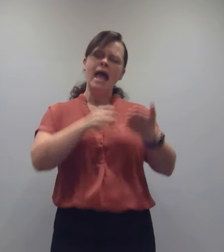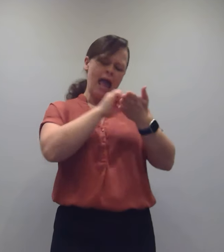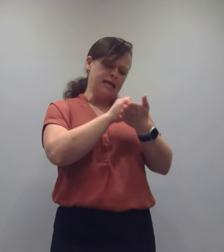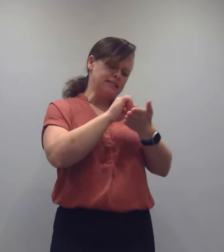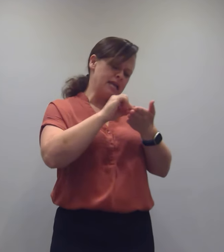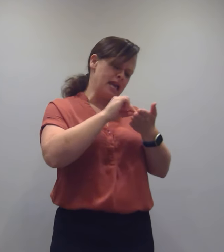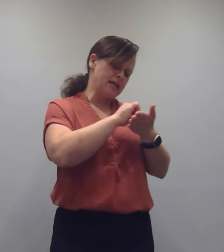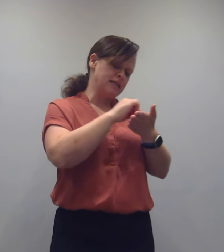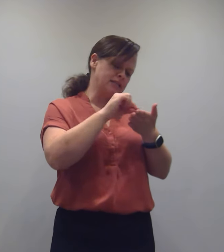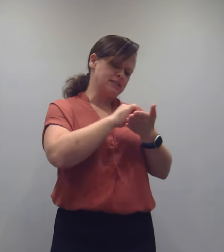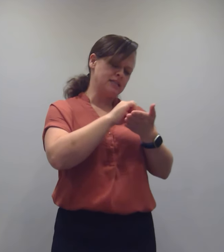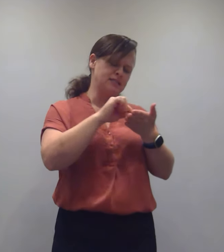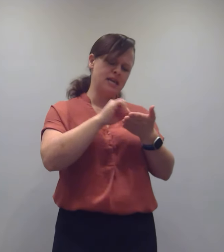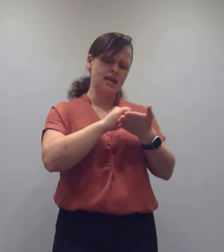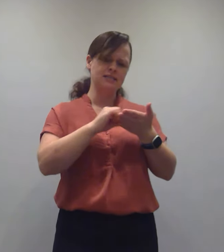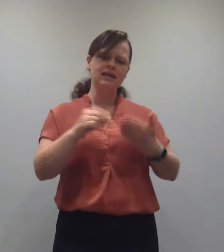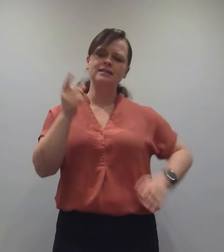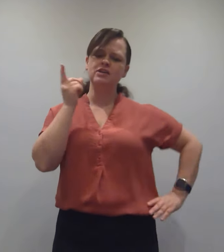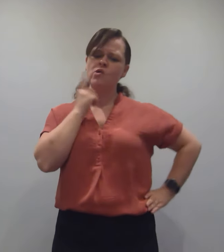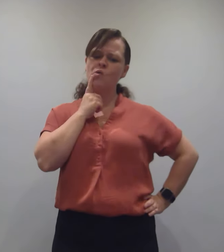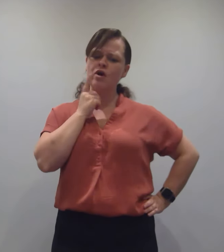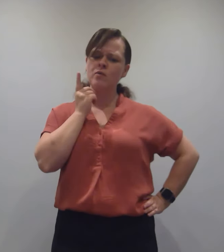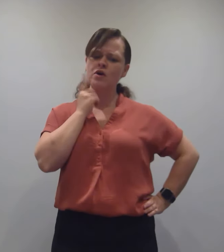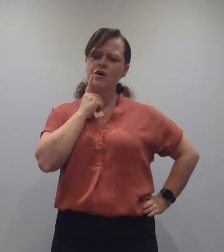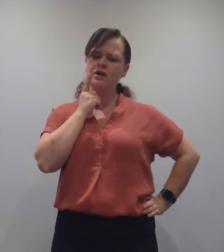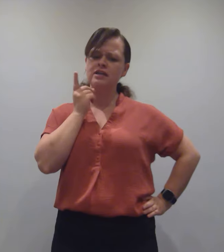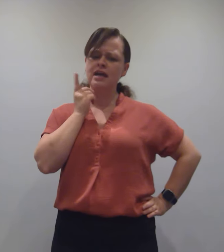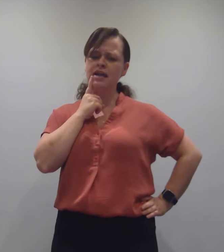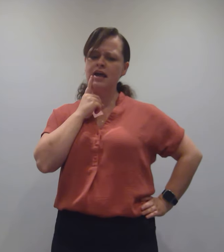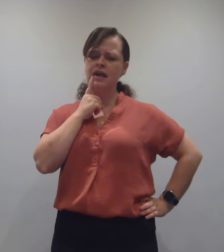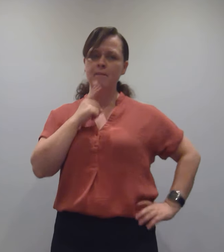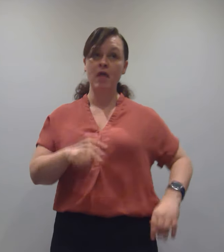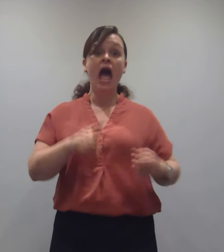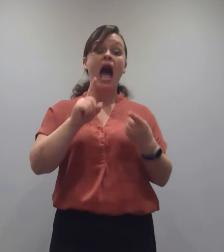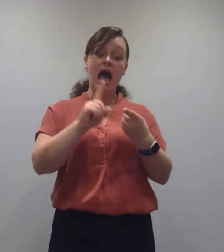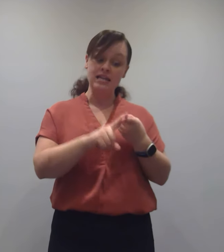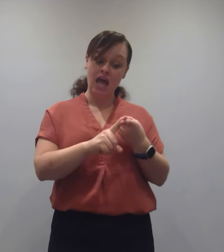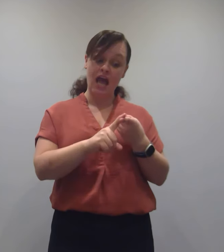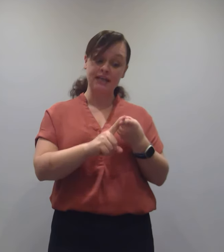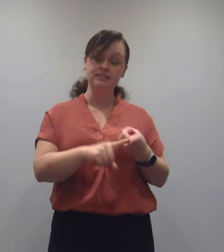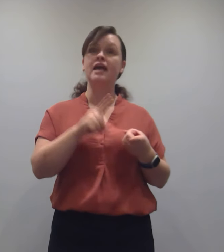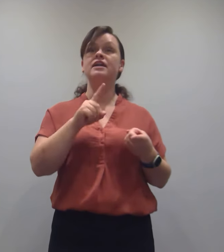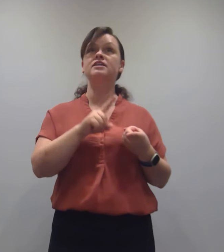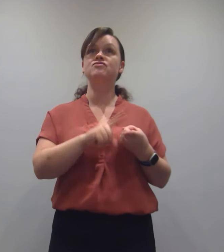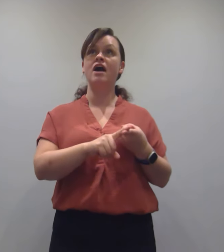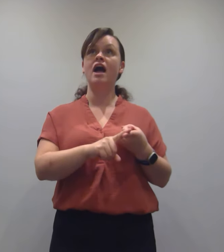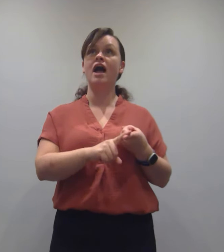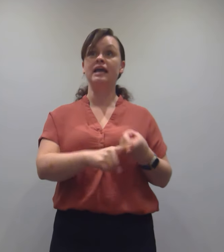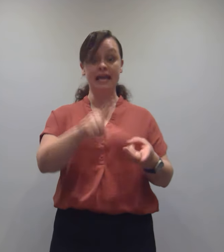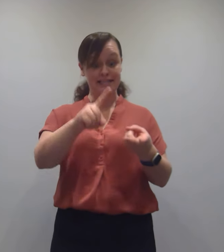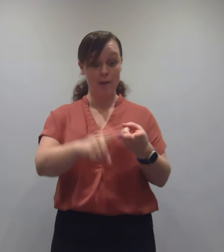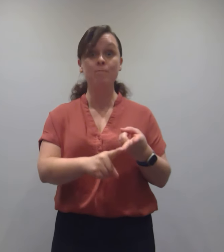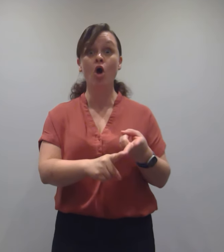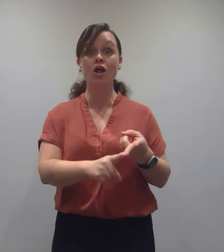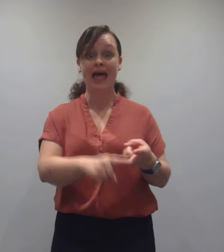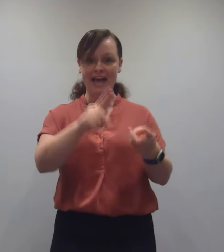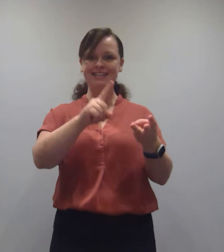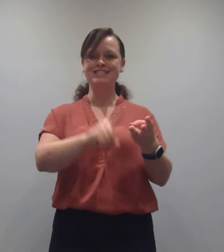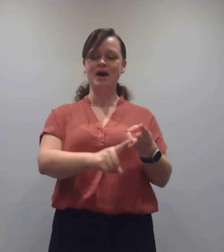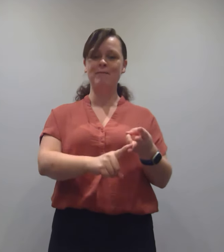Dear Santa, dear Santa, what would I like? A nice tennis racket, a ball and a